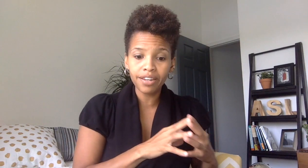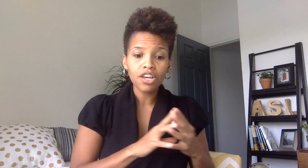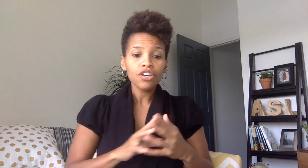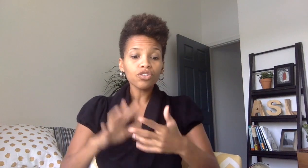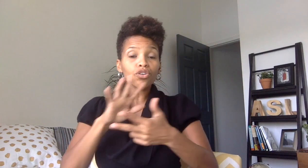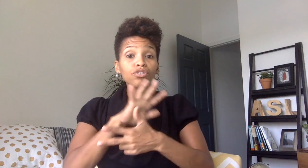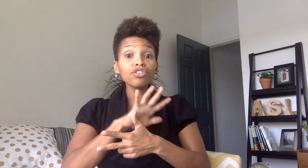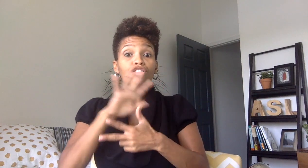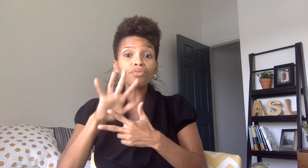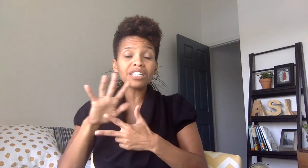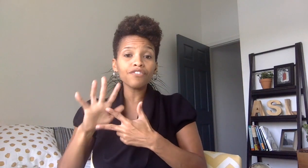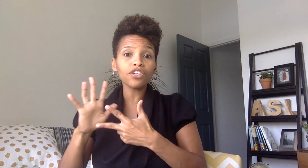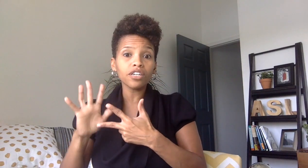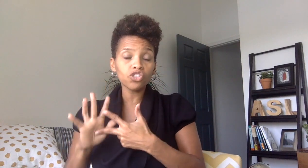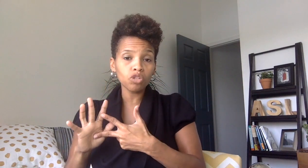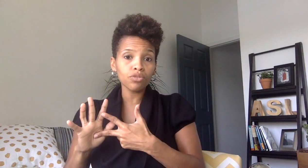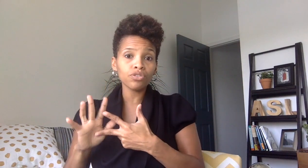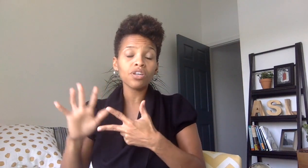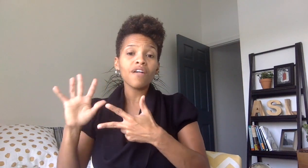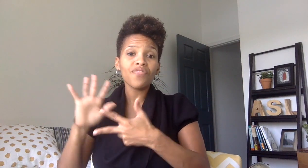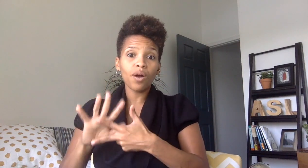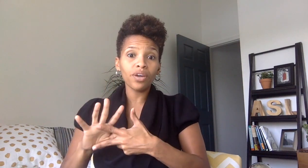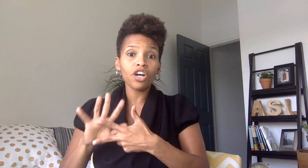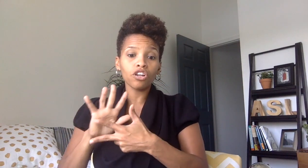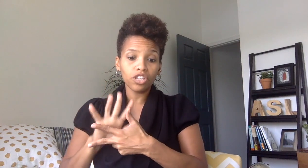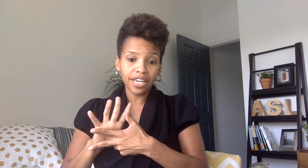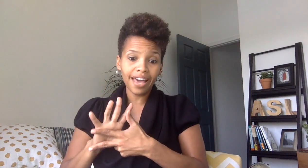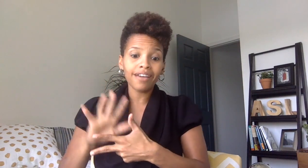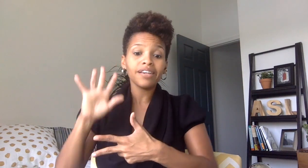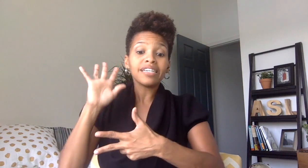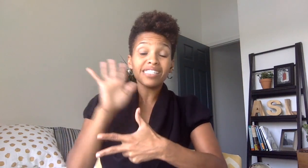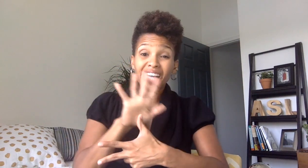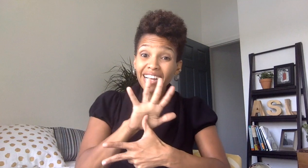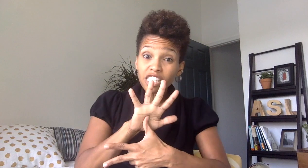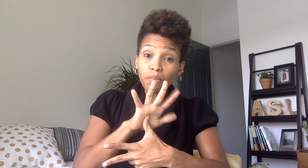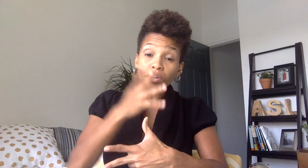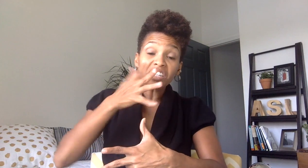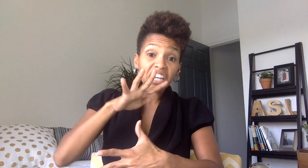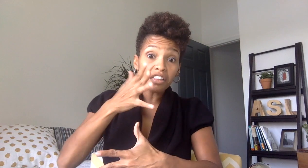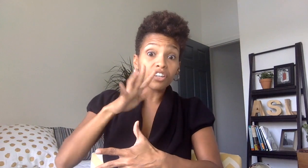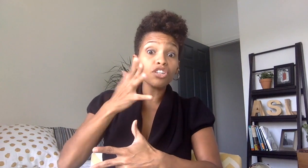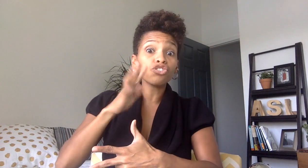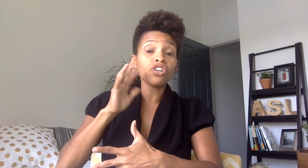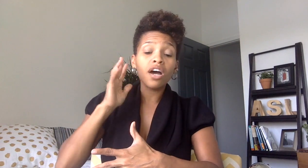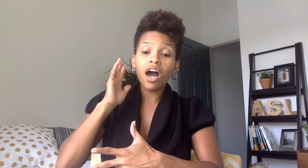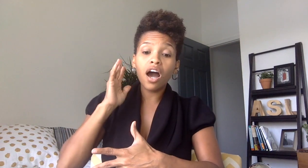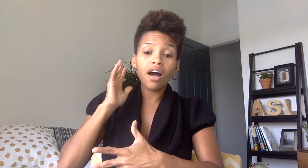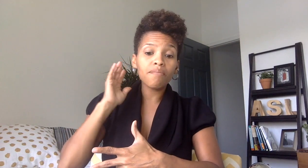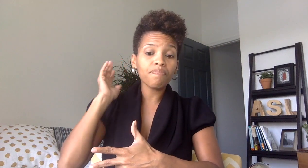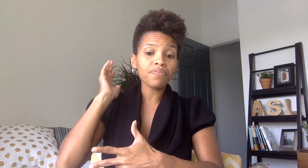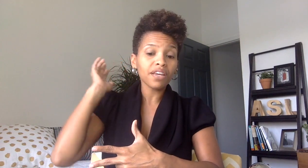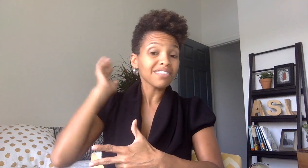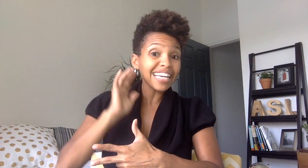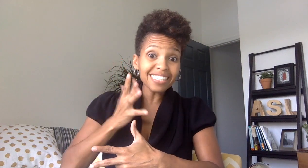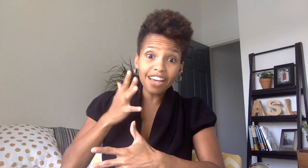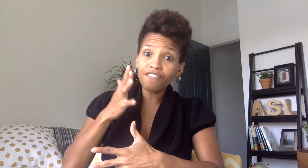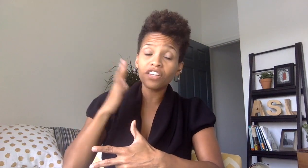so those are the three different consumers that we are looking at sign supported English late deaf and